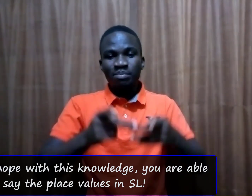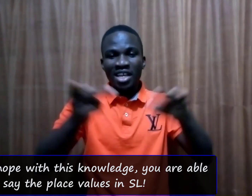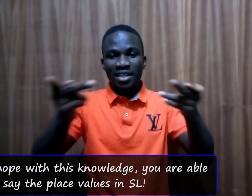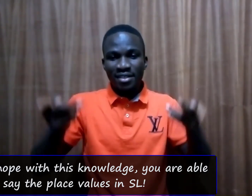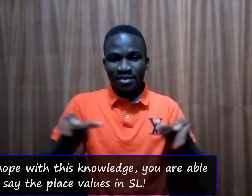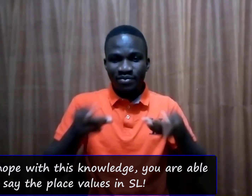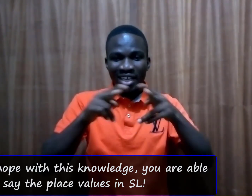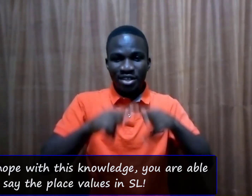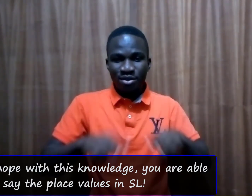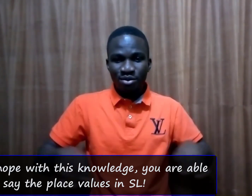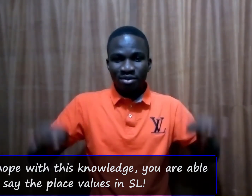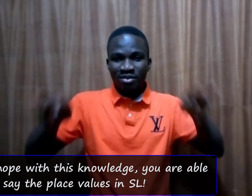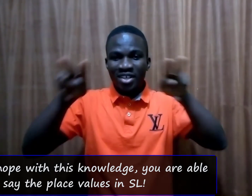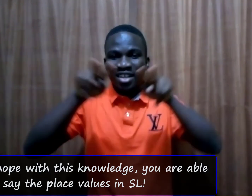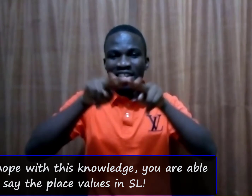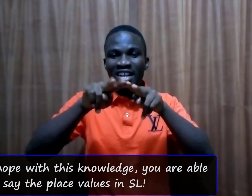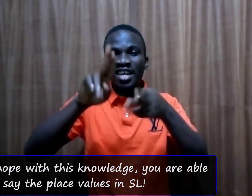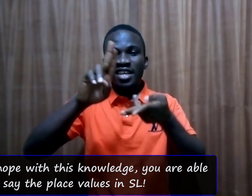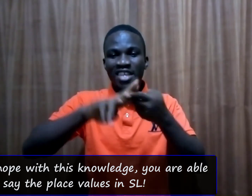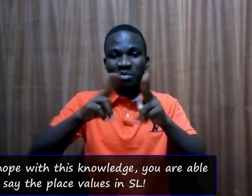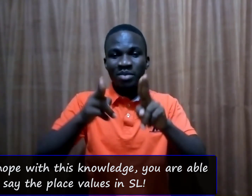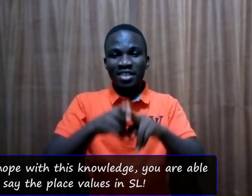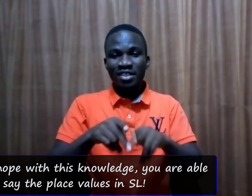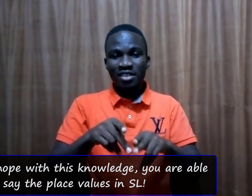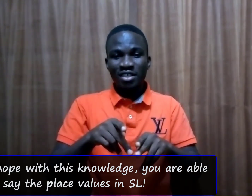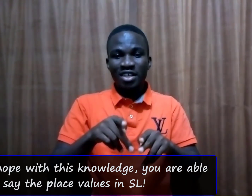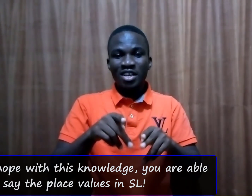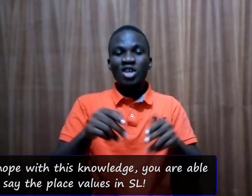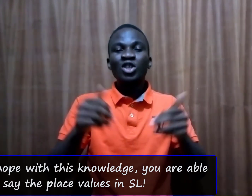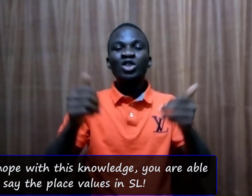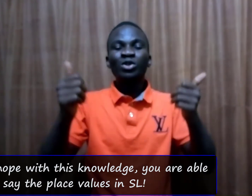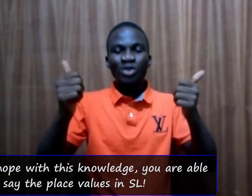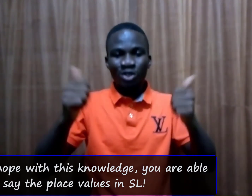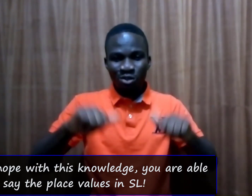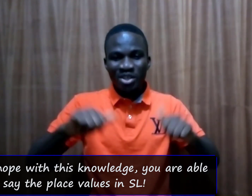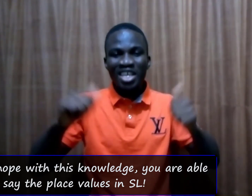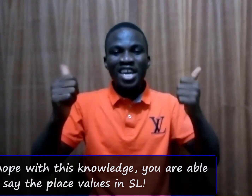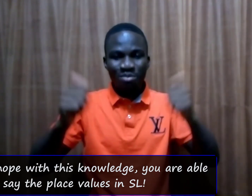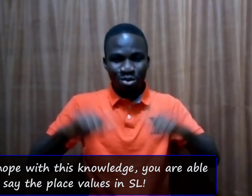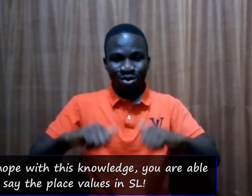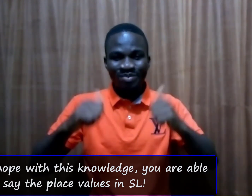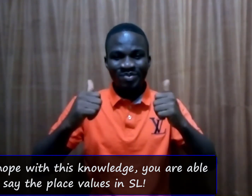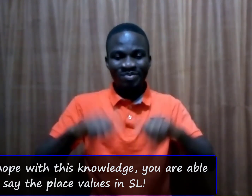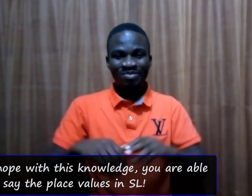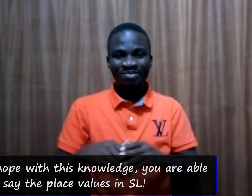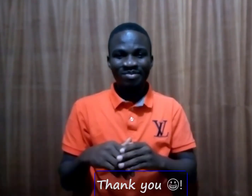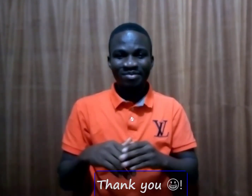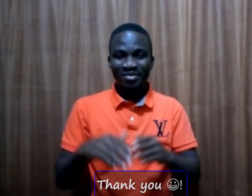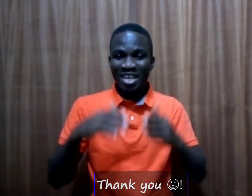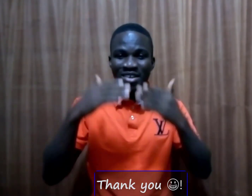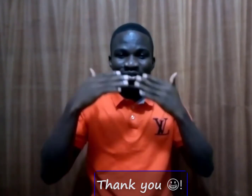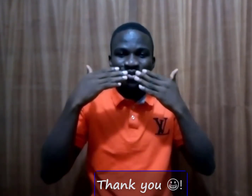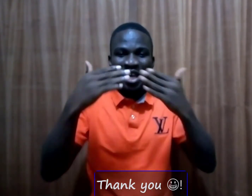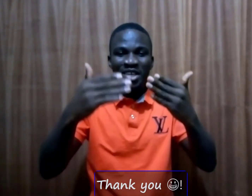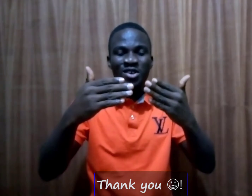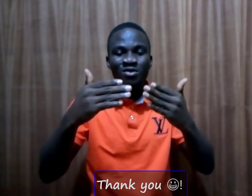place value in numbers, you should be able. Thank you